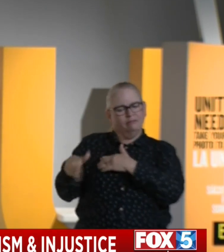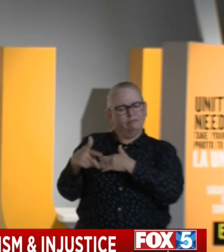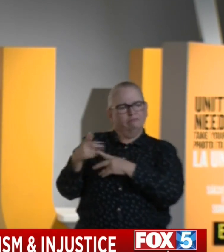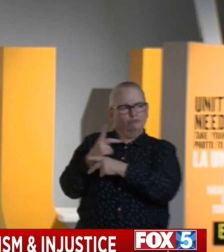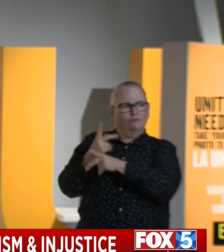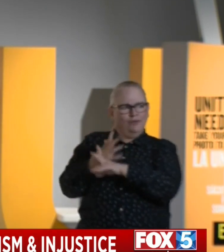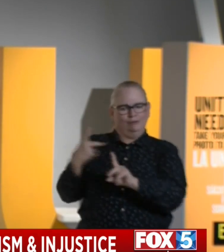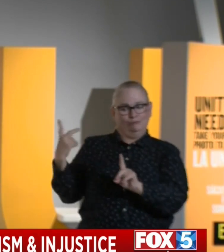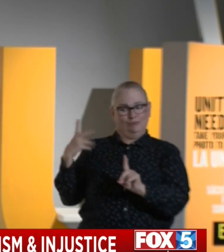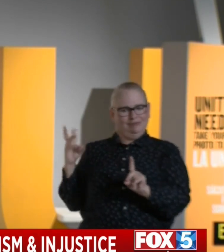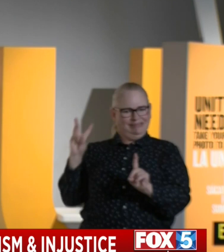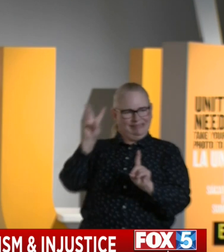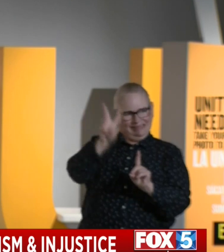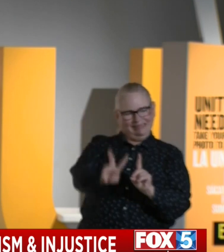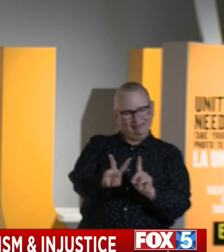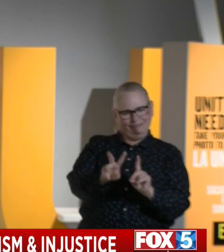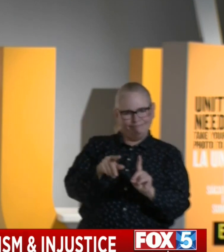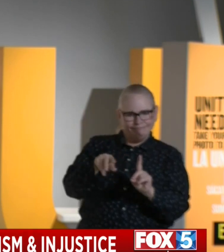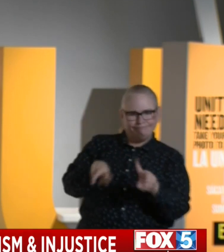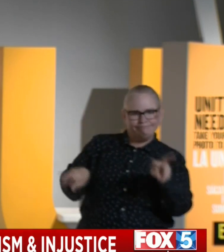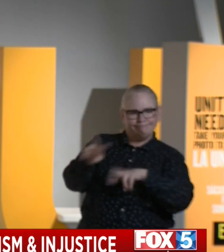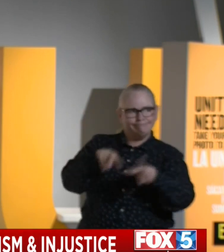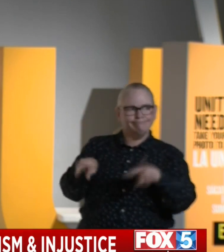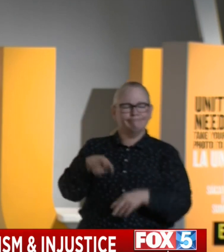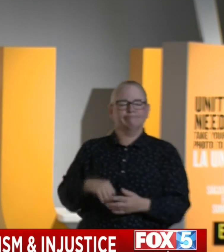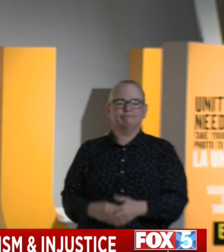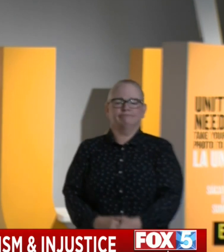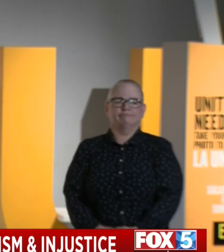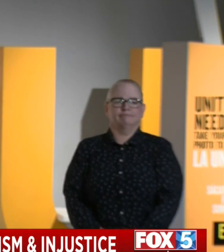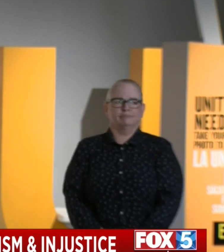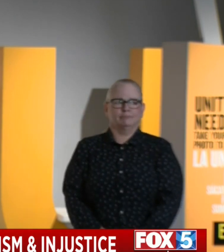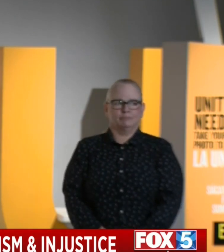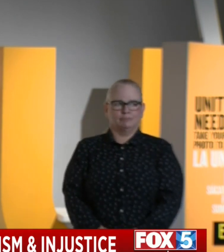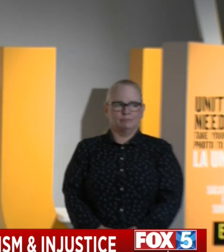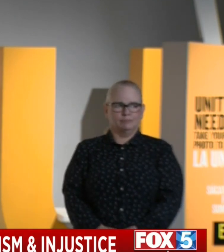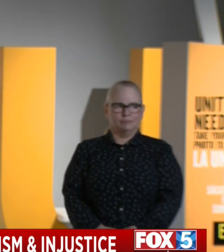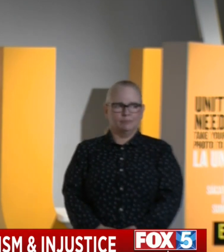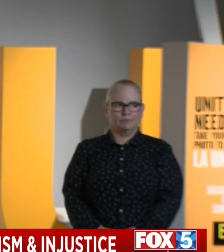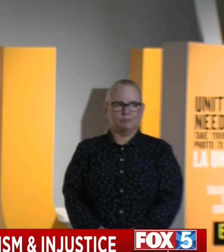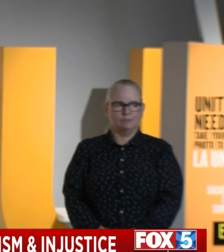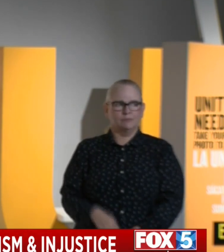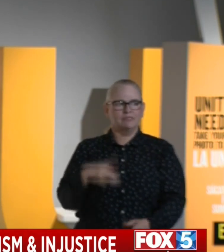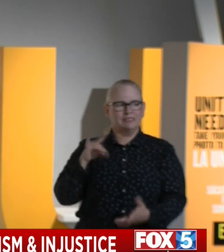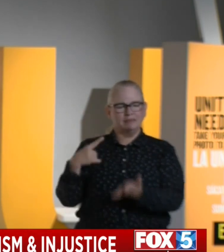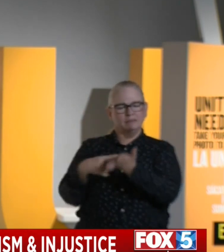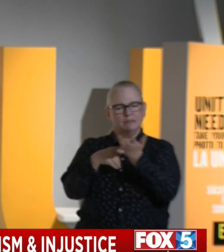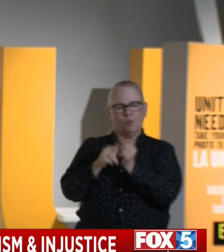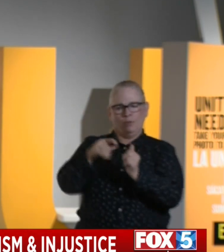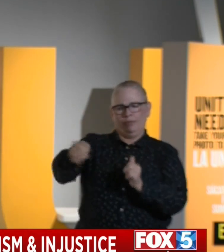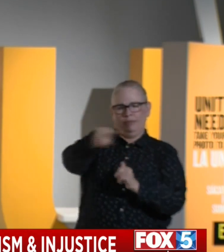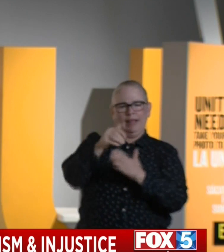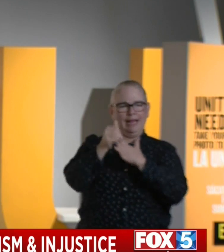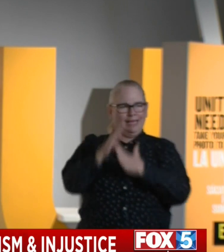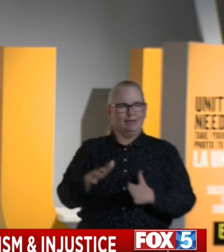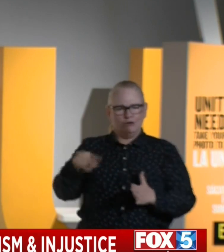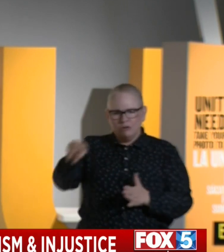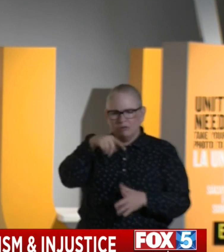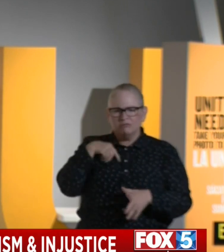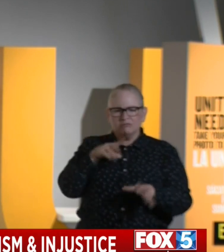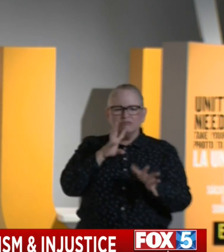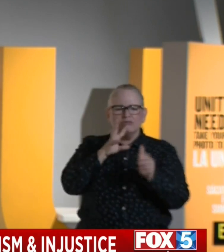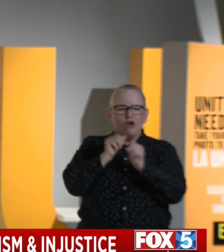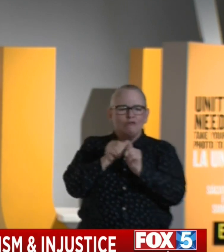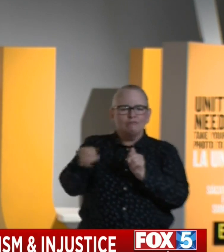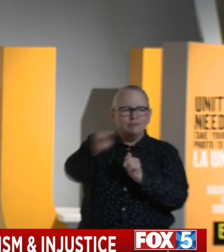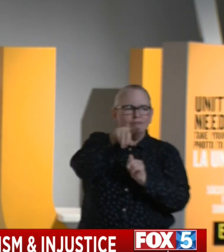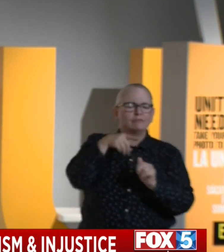of our Budget Committee, Senator Holly Mitchell, met with members and leaders in the community, just randomly walked the streets, checked in on how people